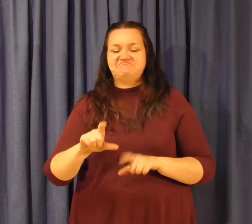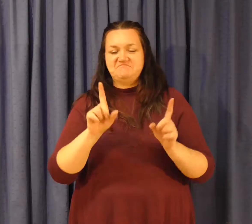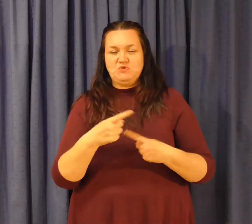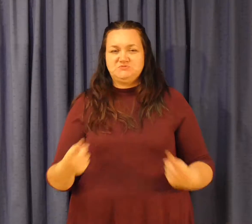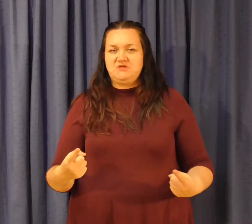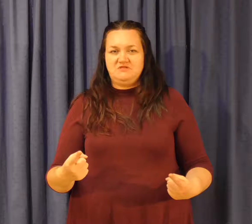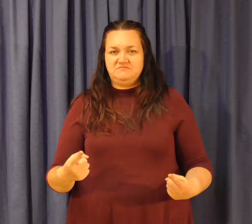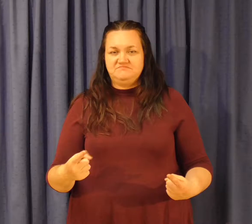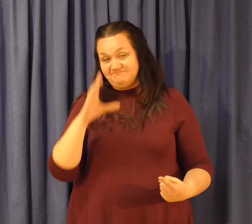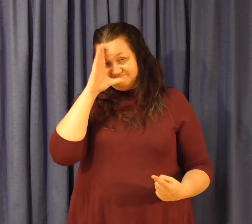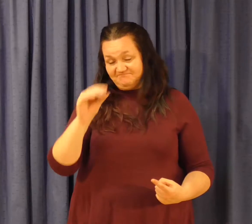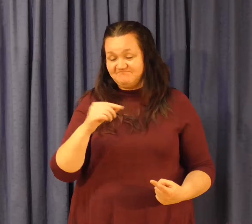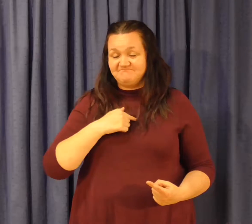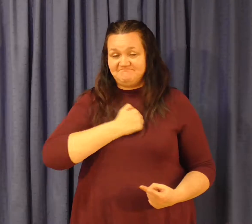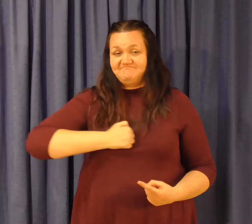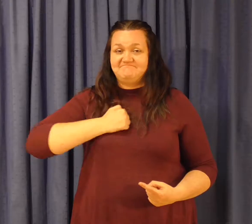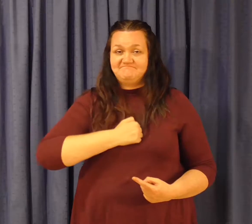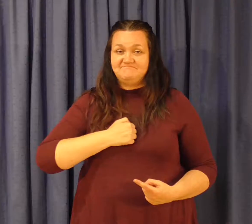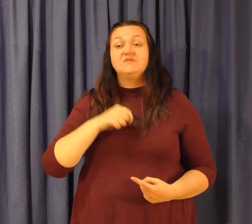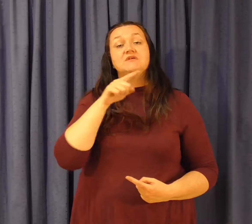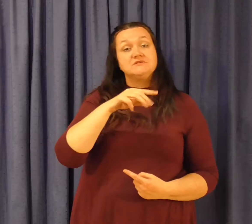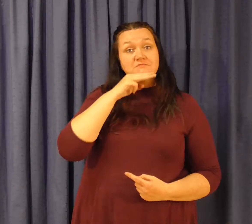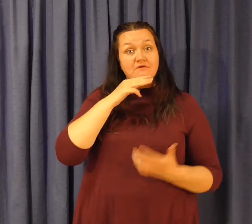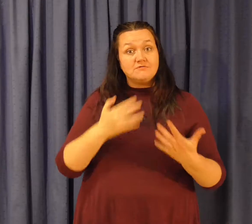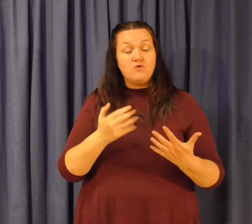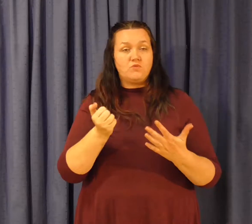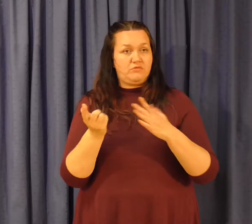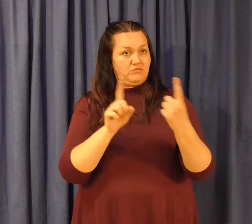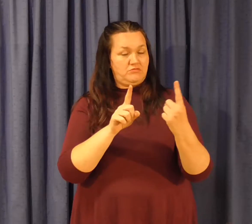This is Michael with his accountant slash financial advisor. Looking at his books.